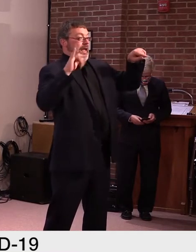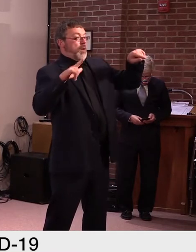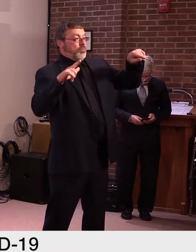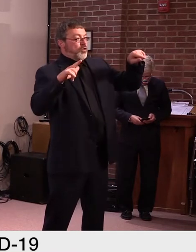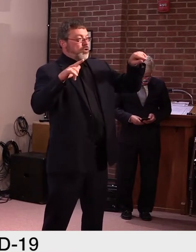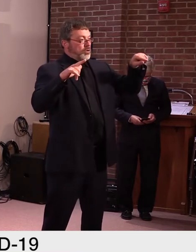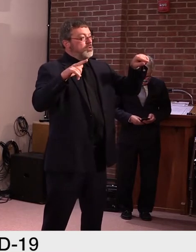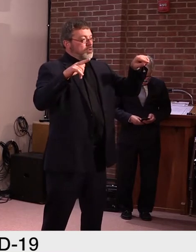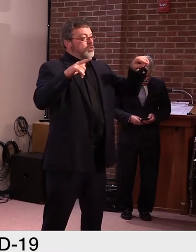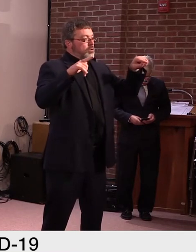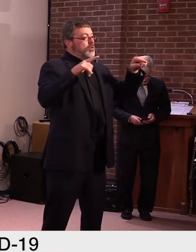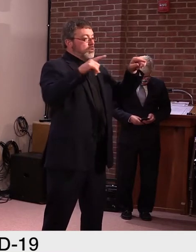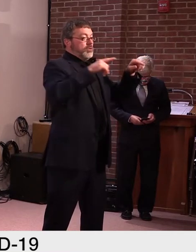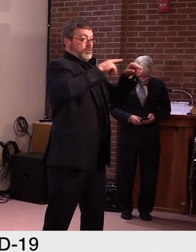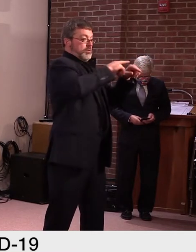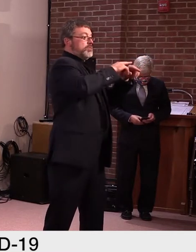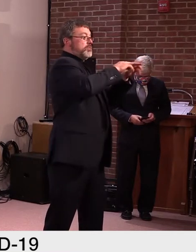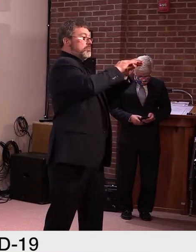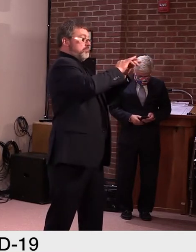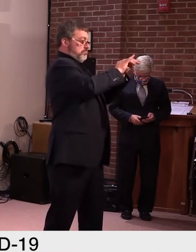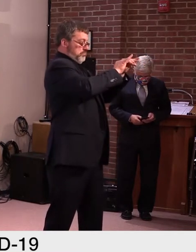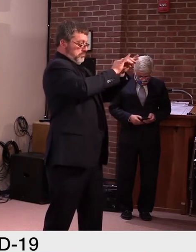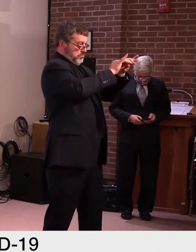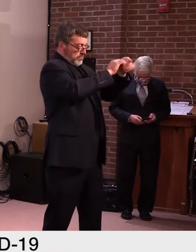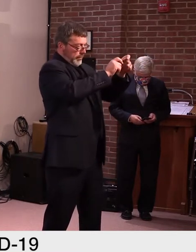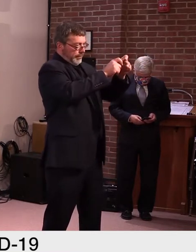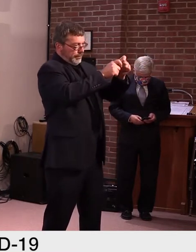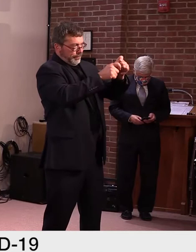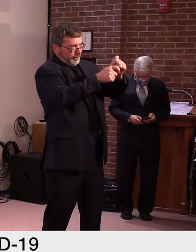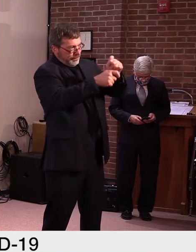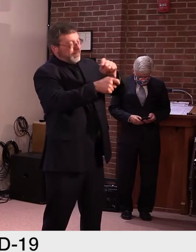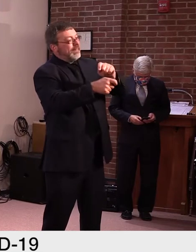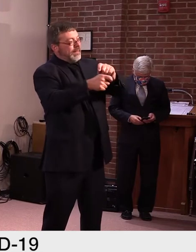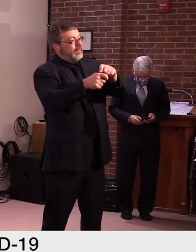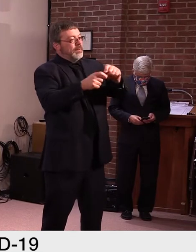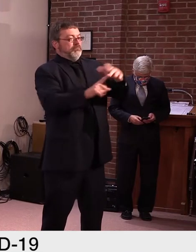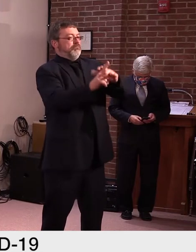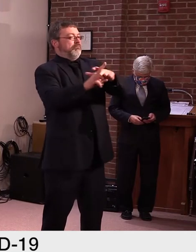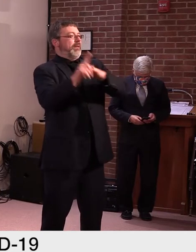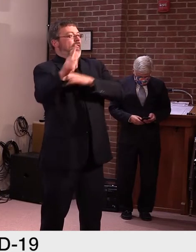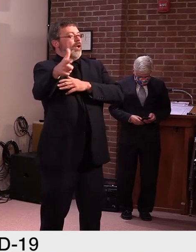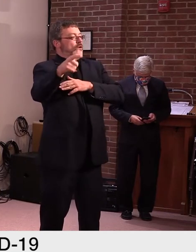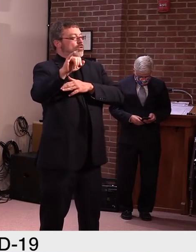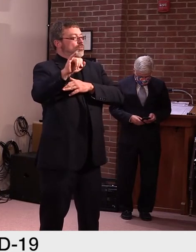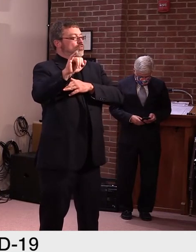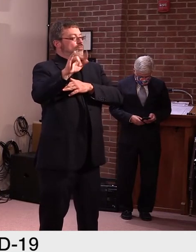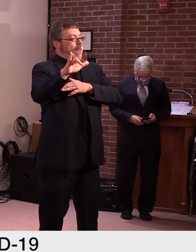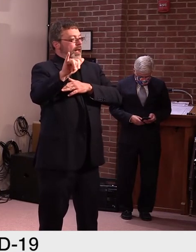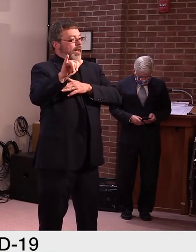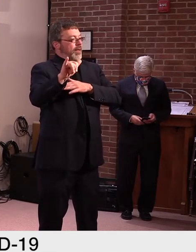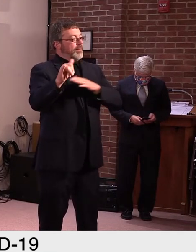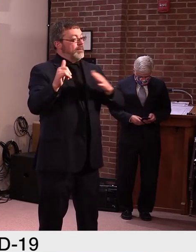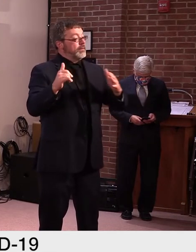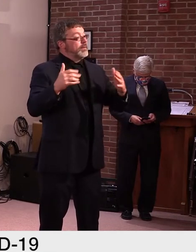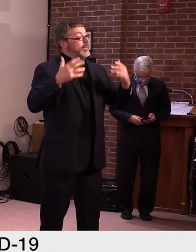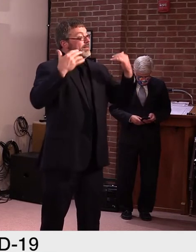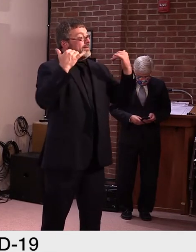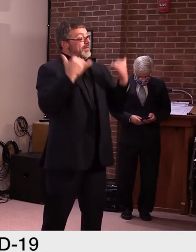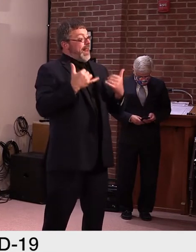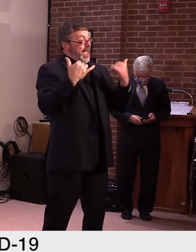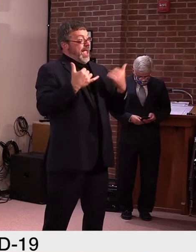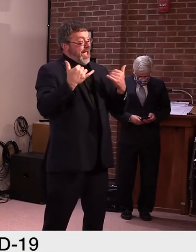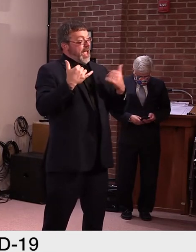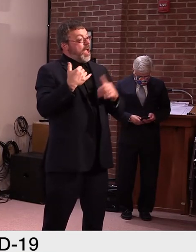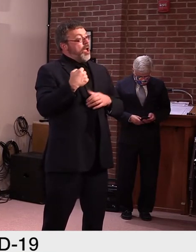acclimate. It's like turning a boat. It takes a little bit of course correction and then it's on its way. so what's happened now is we've had several months in the history